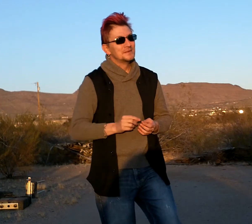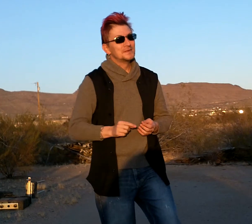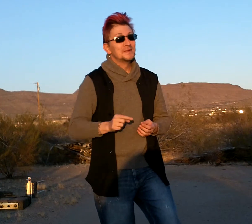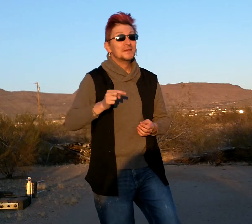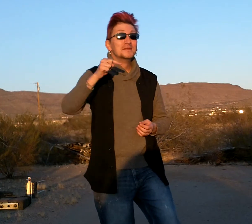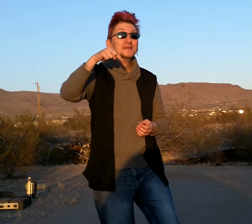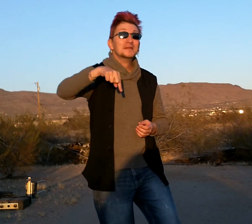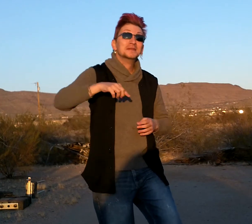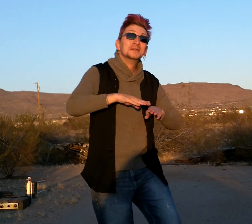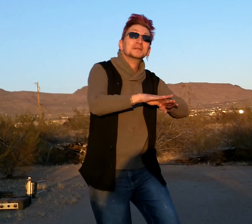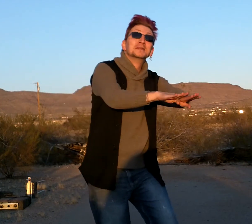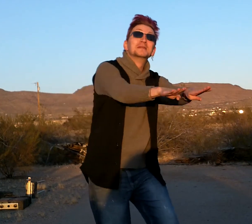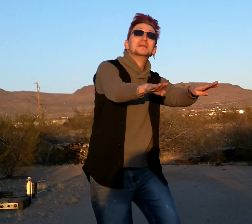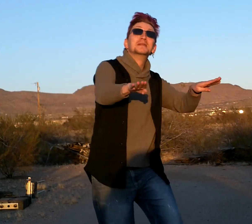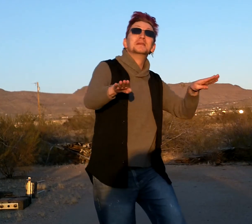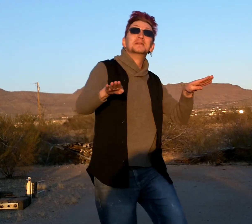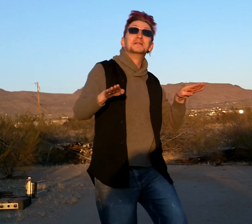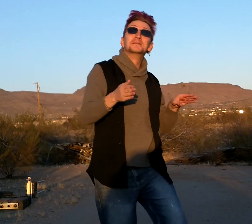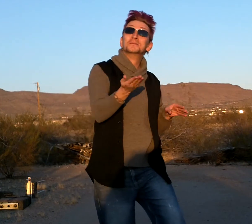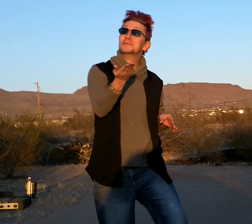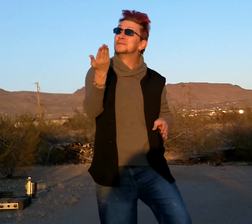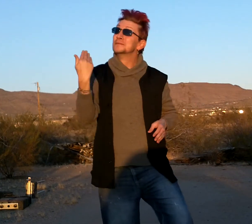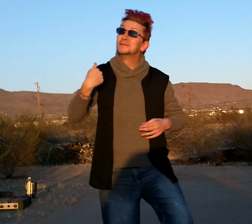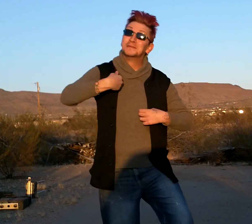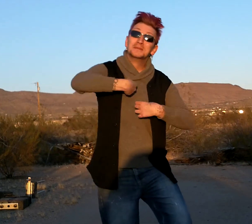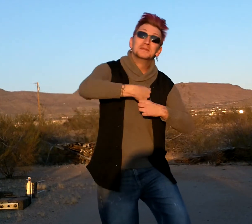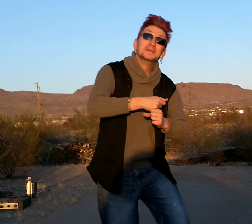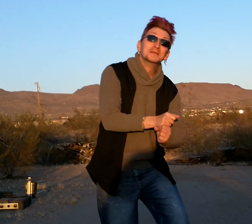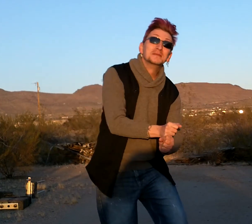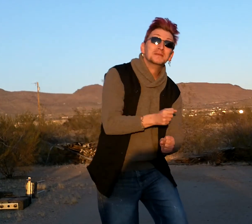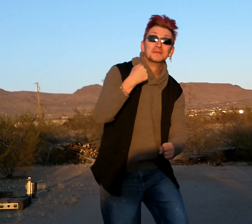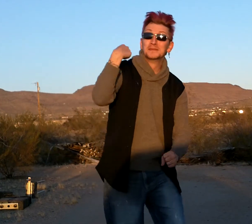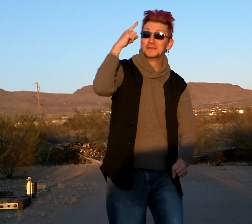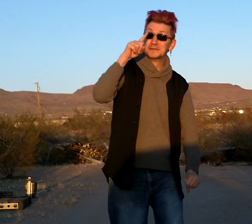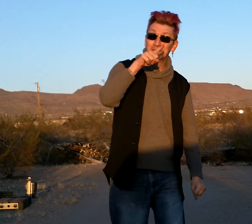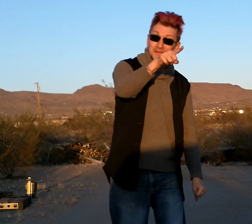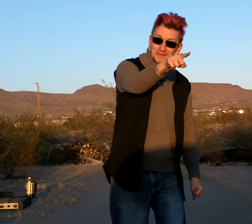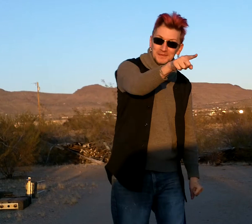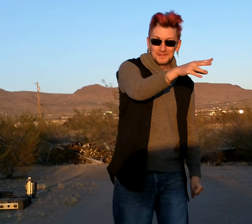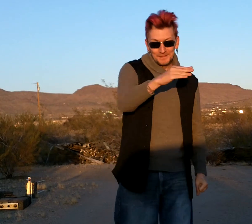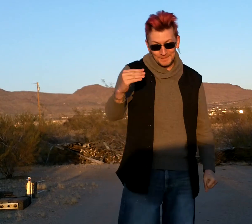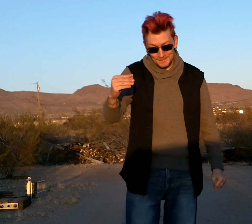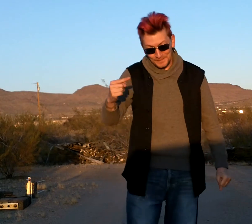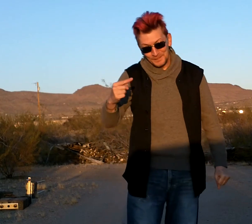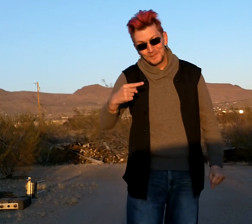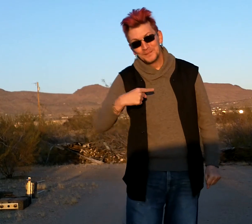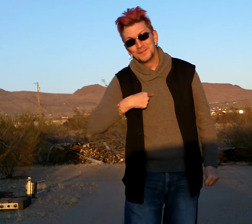This land was made for you and me.